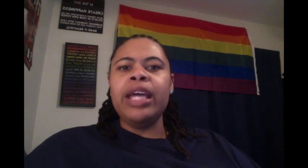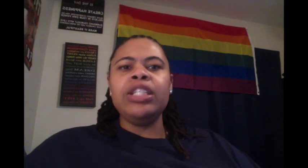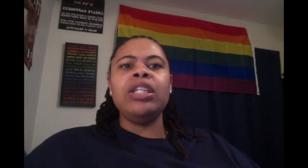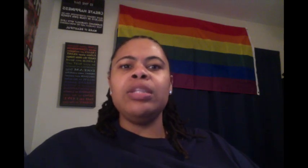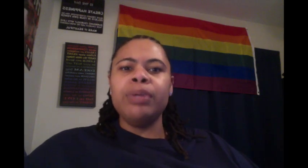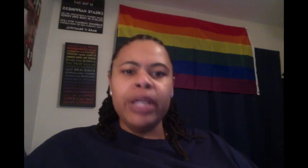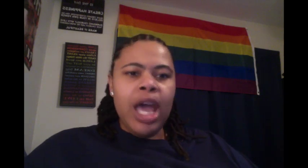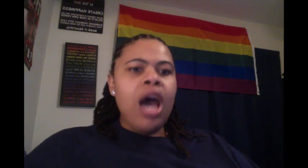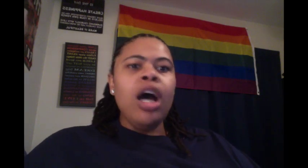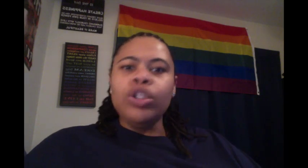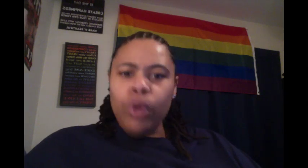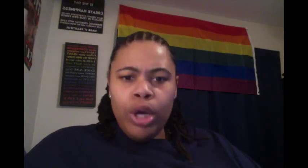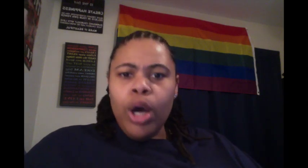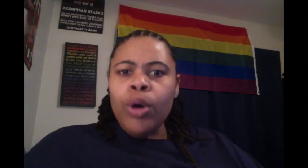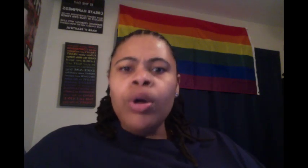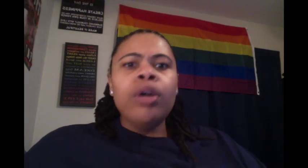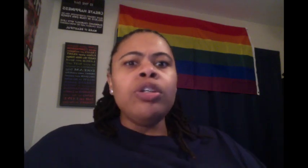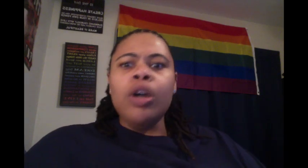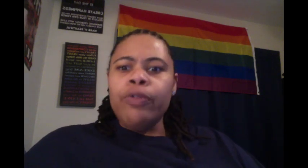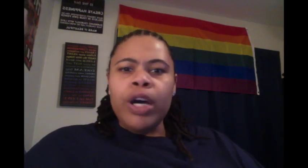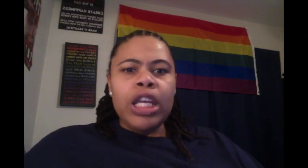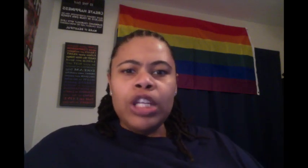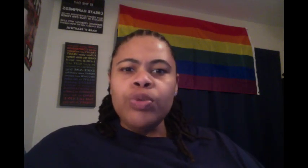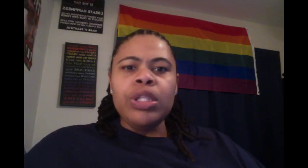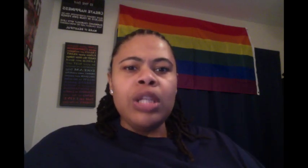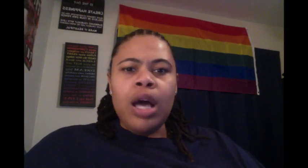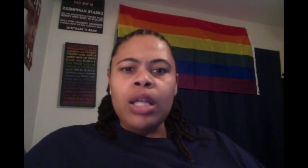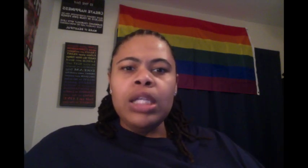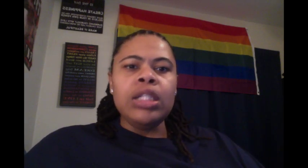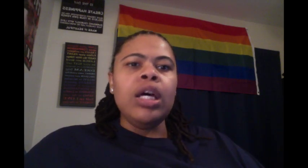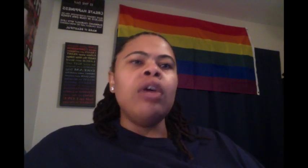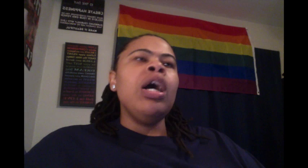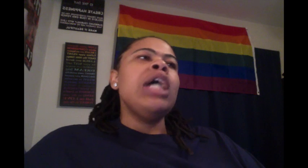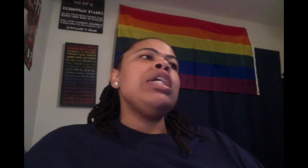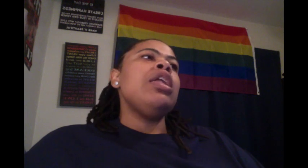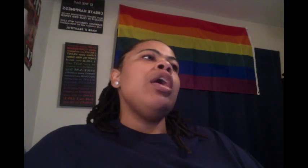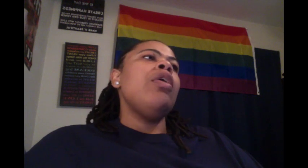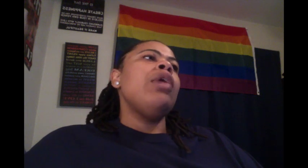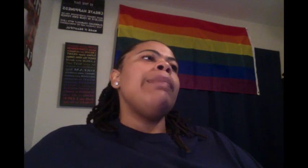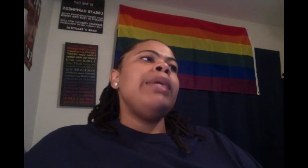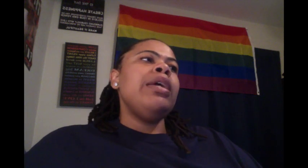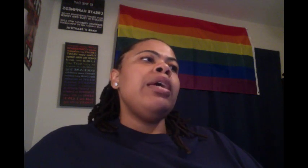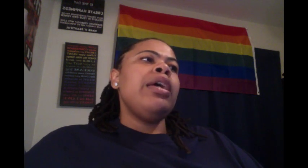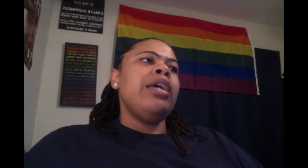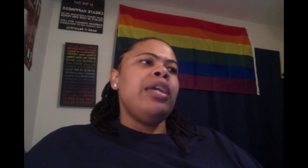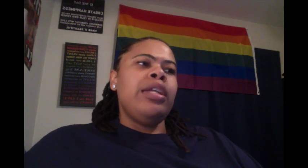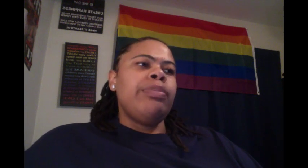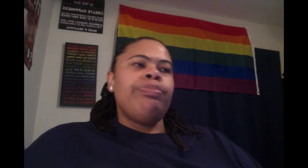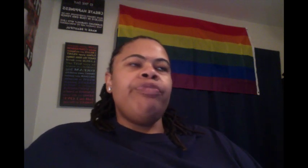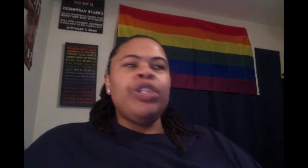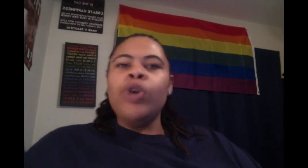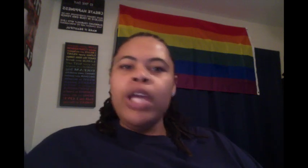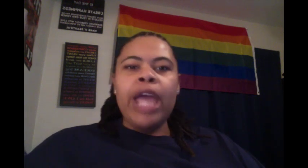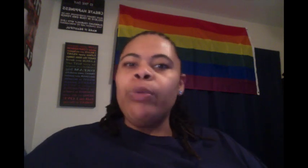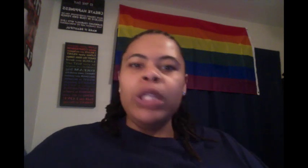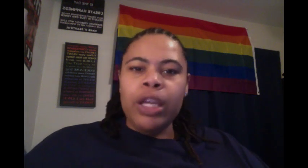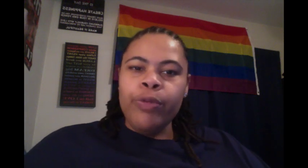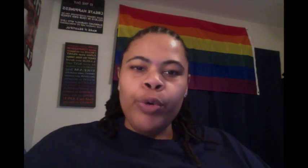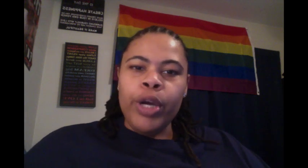she needs to put her daughter on, you know, for her injuries and all this stuff. You know, me and Victoria ain't really here for it.